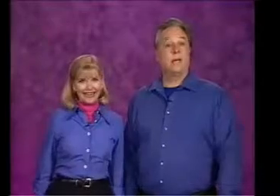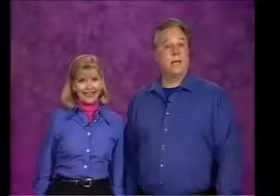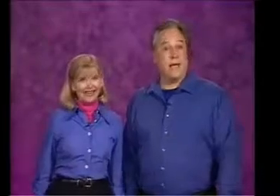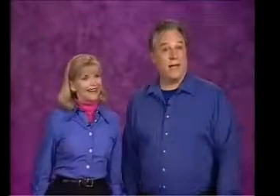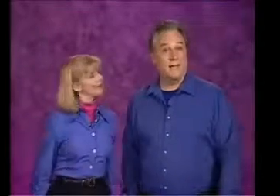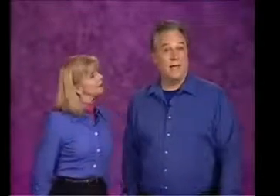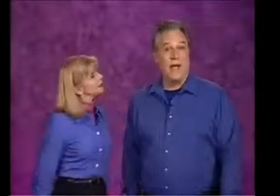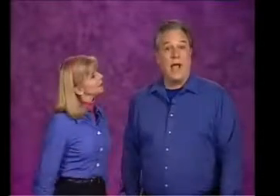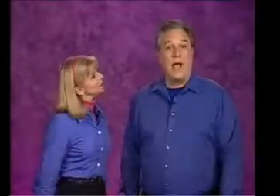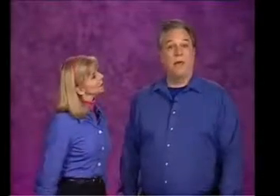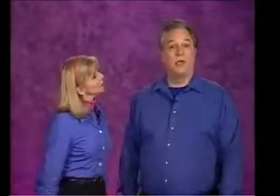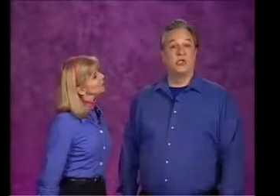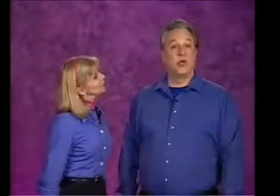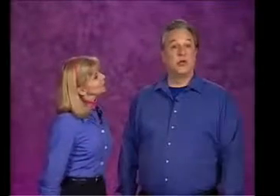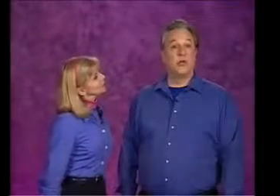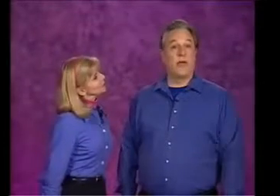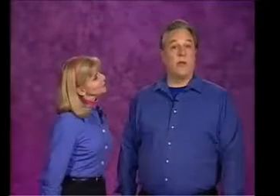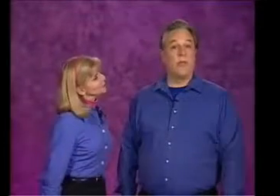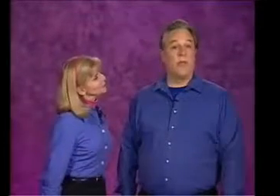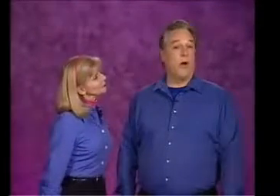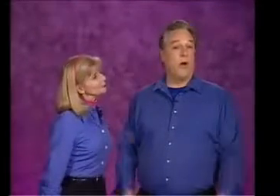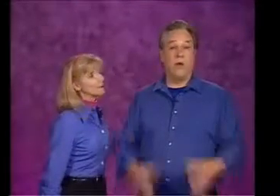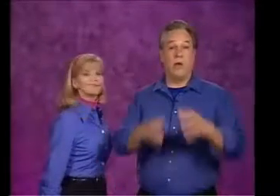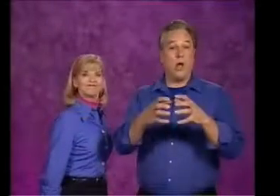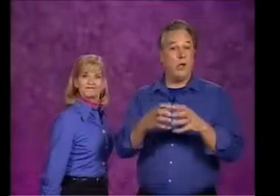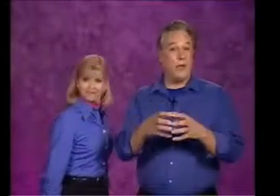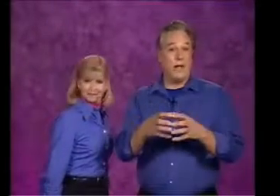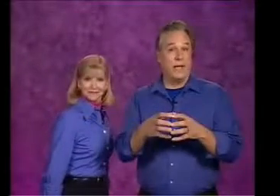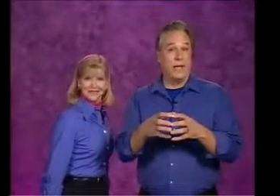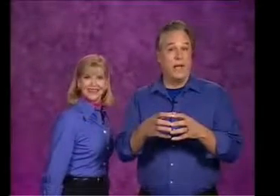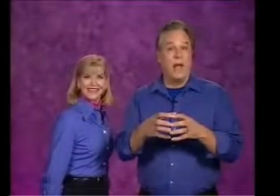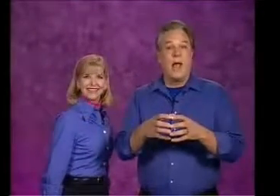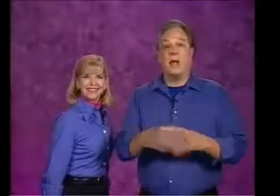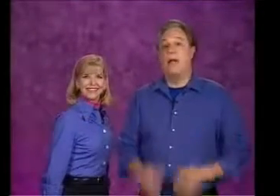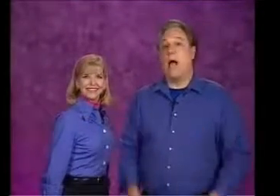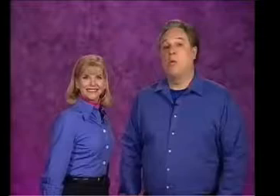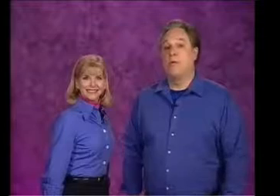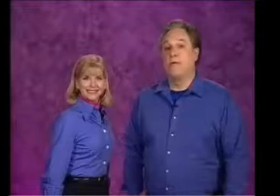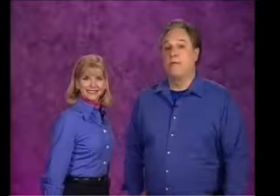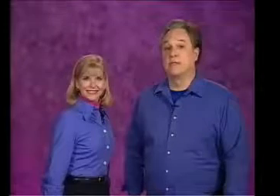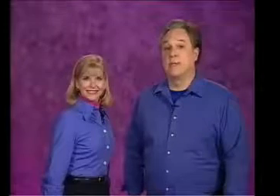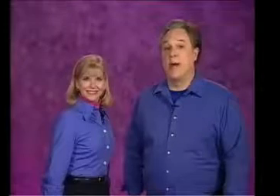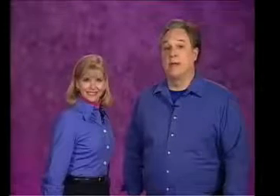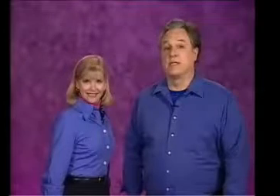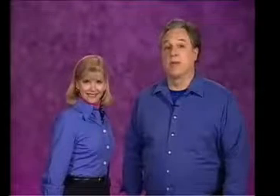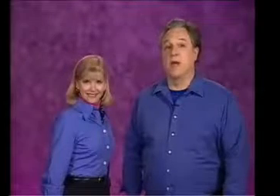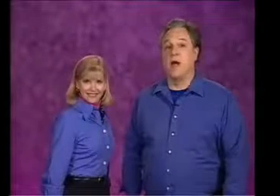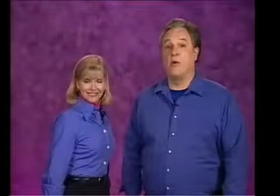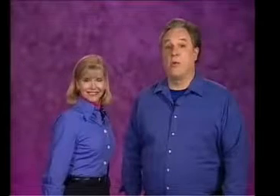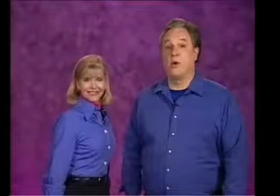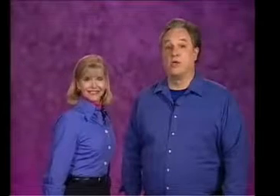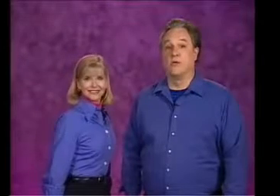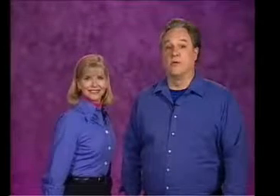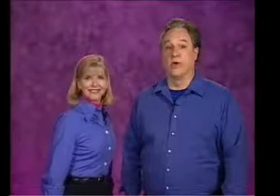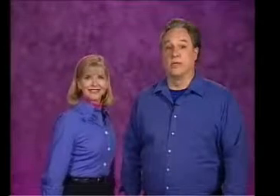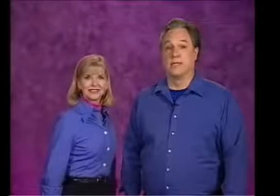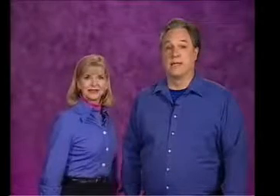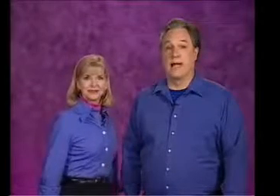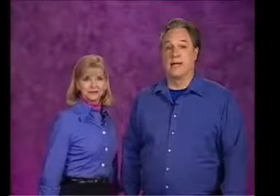Yes, and we showed you that with ball already. Now we'll give you some practice with other words you've learned to sign